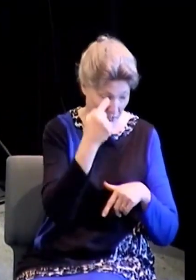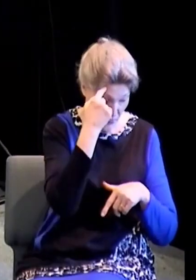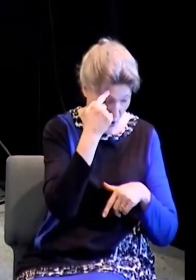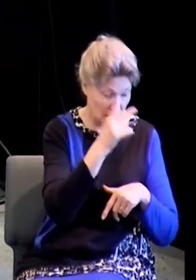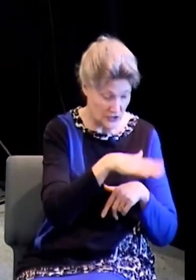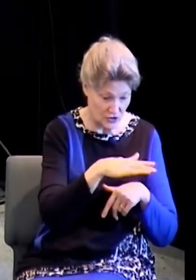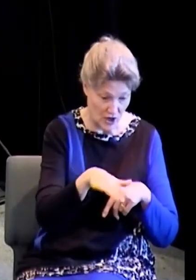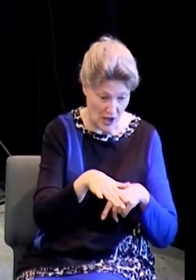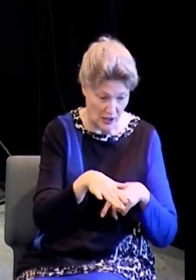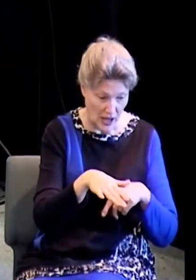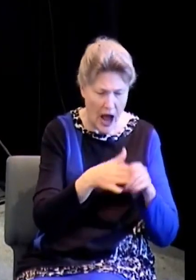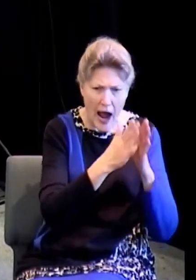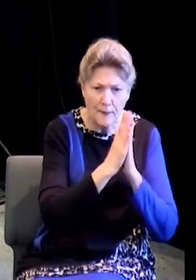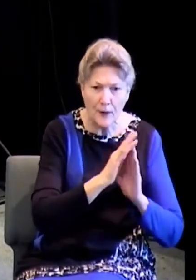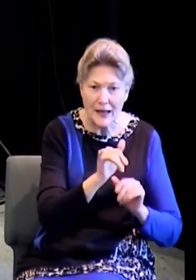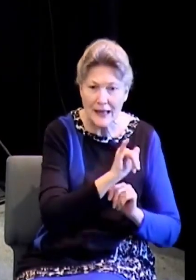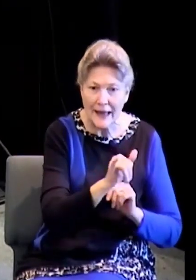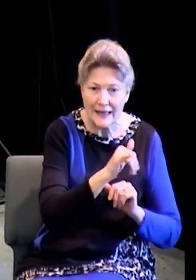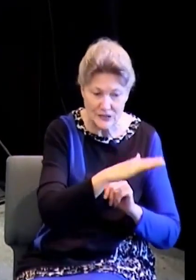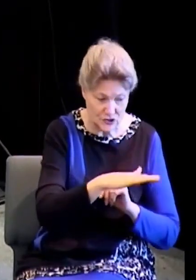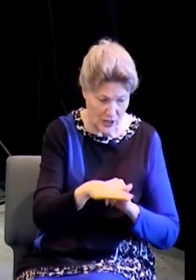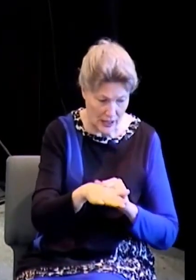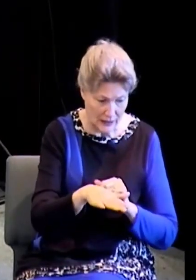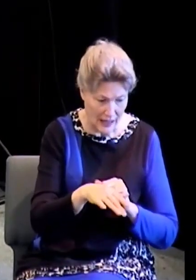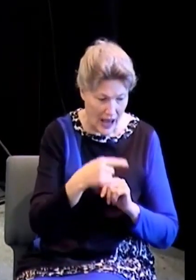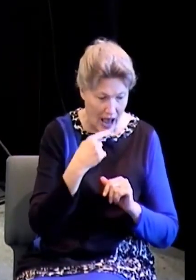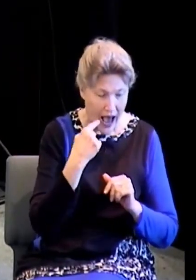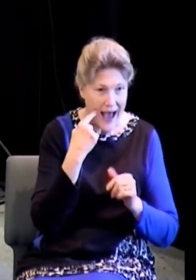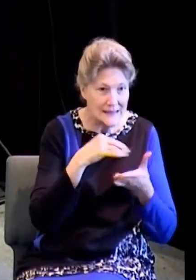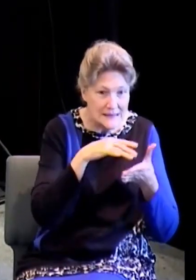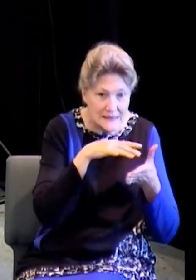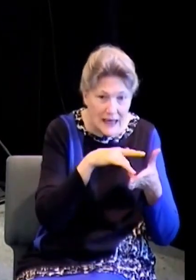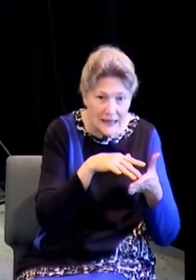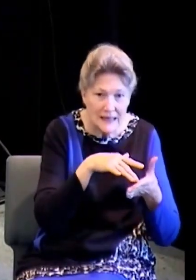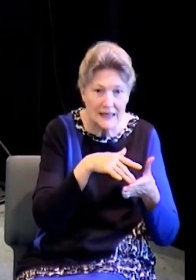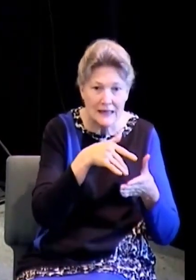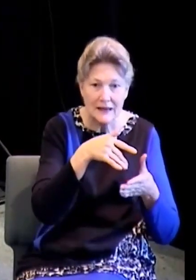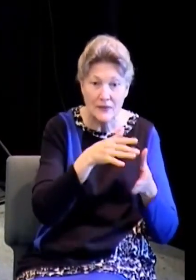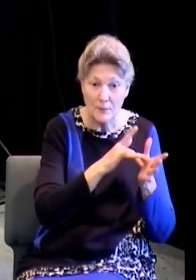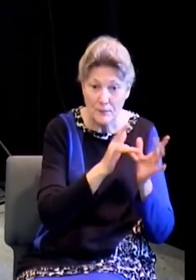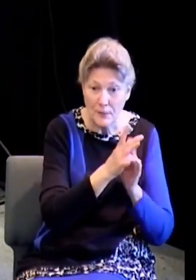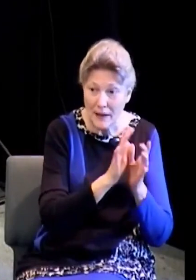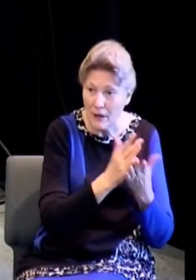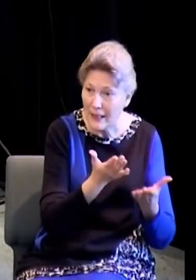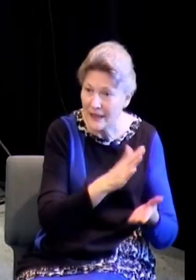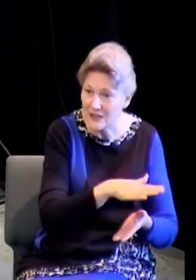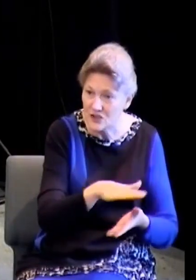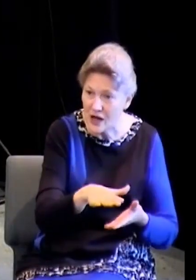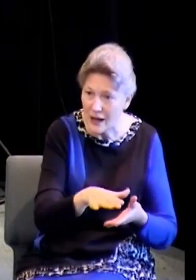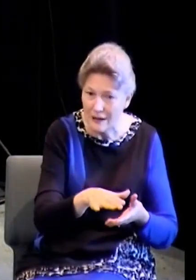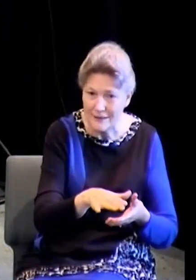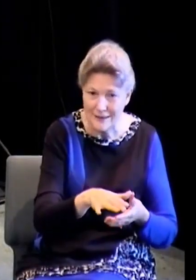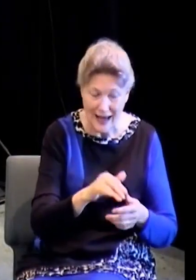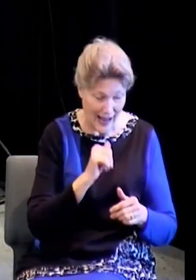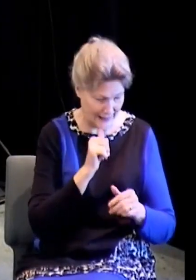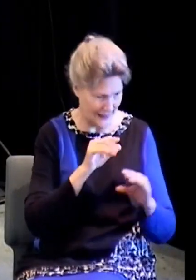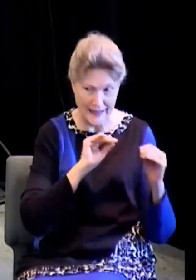child. I was a picky eater when it came to reading and eating his word as a child. I didn't teach those around me Bible studies